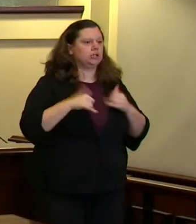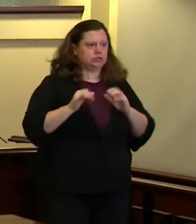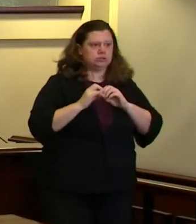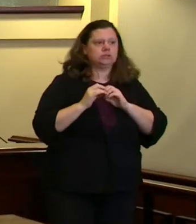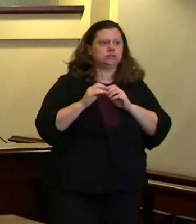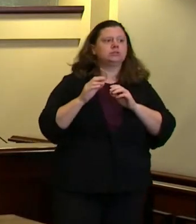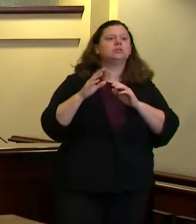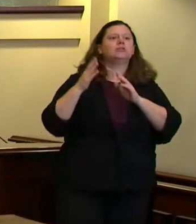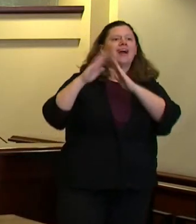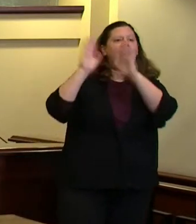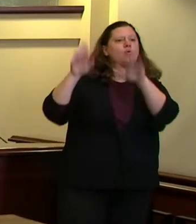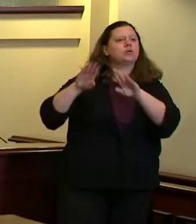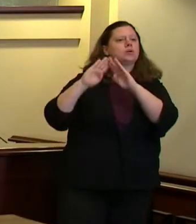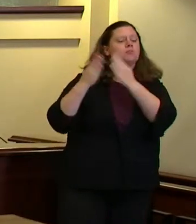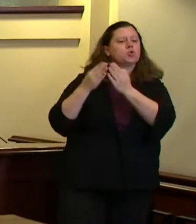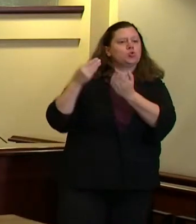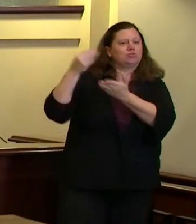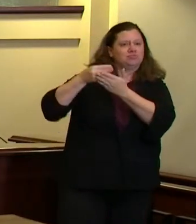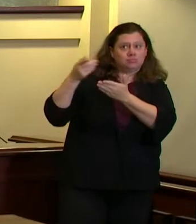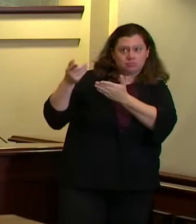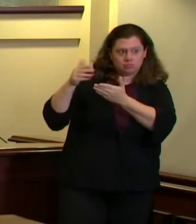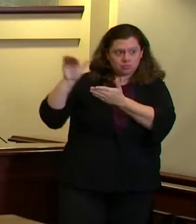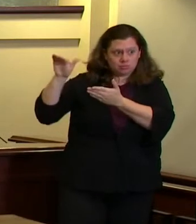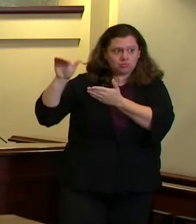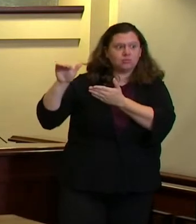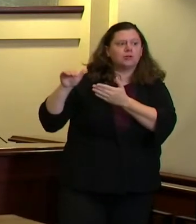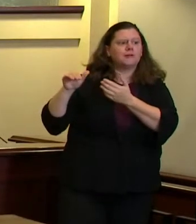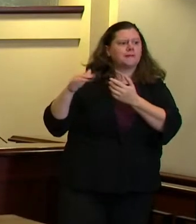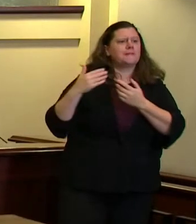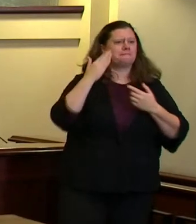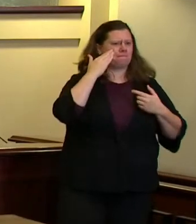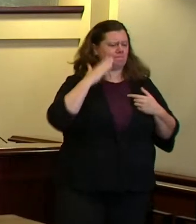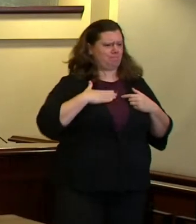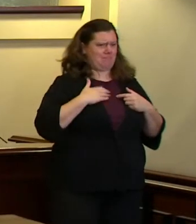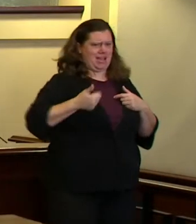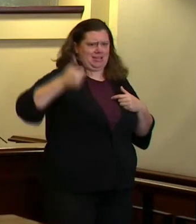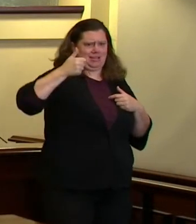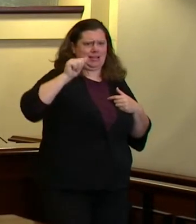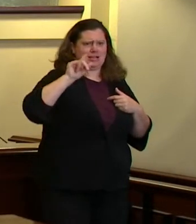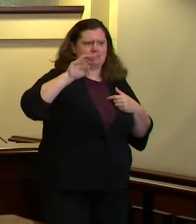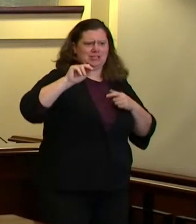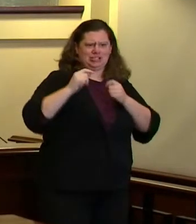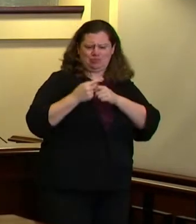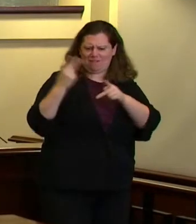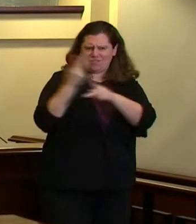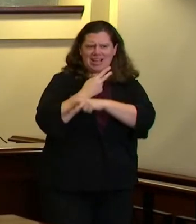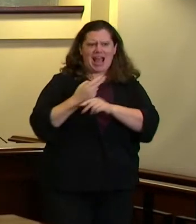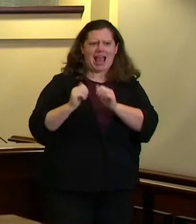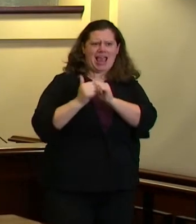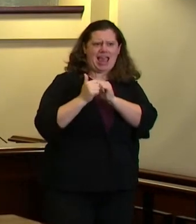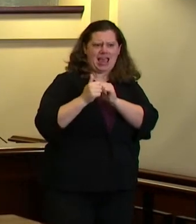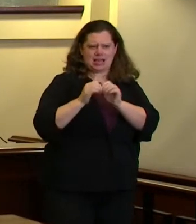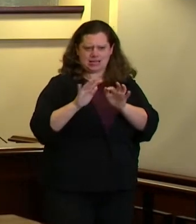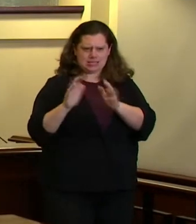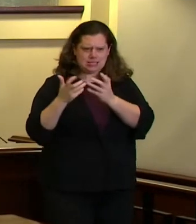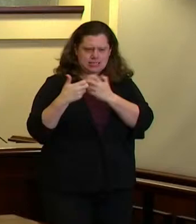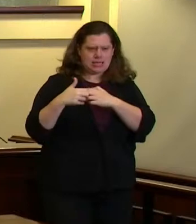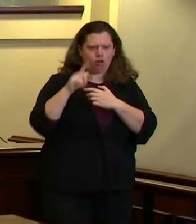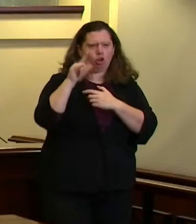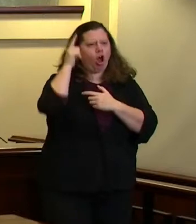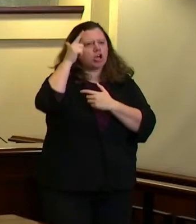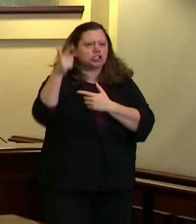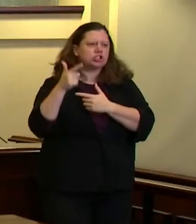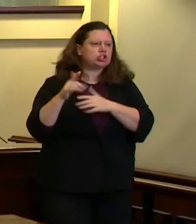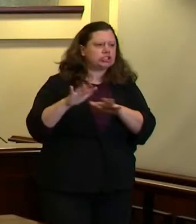all of our city bureaus certainly my administration we're trying to be as flexible and innovative as possible and we're doing things that we didn't think four